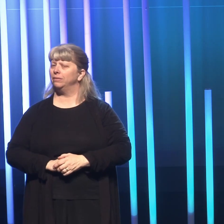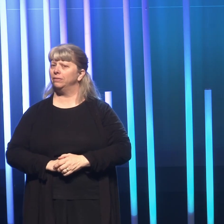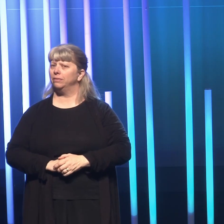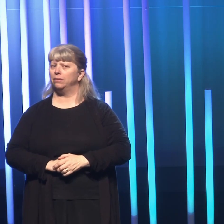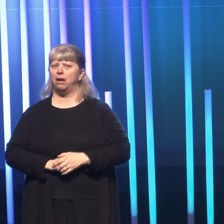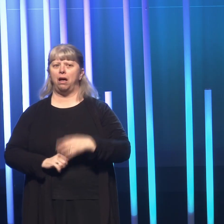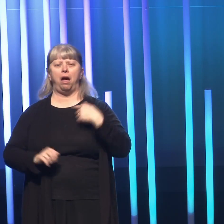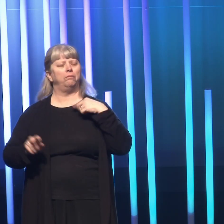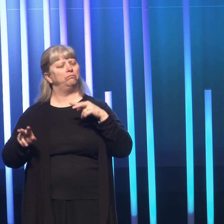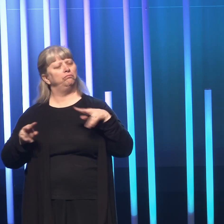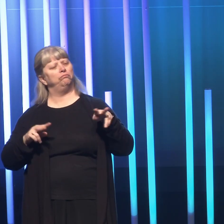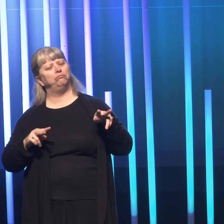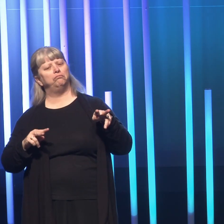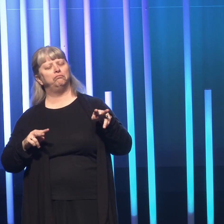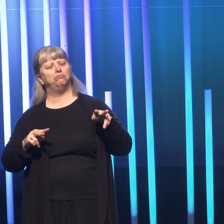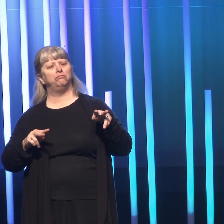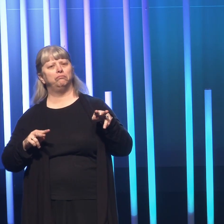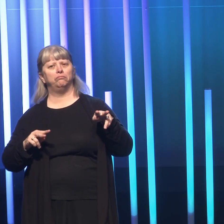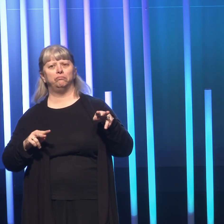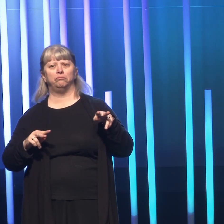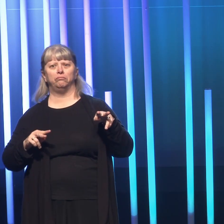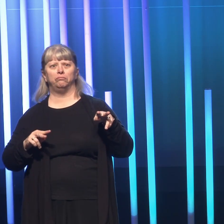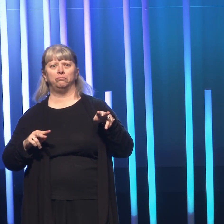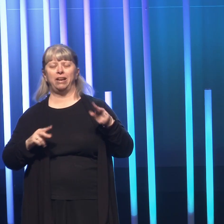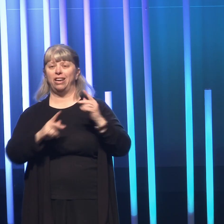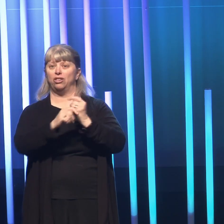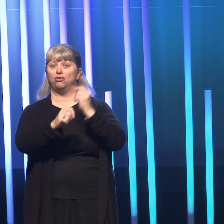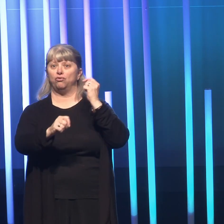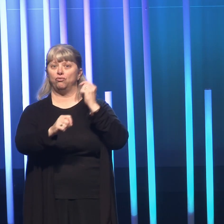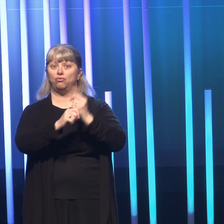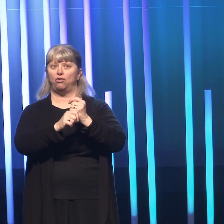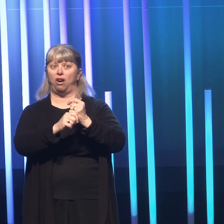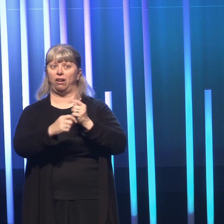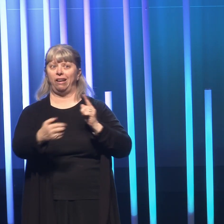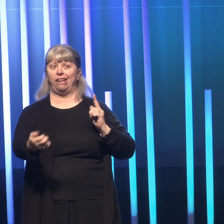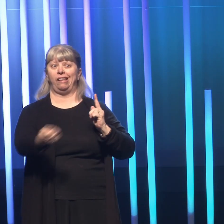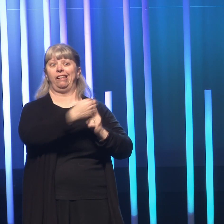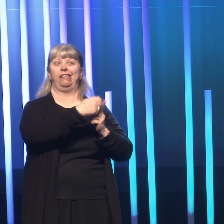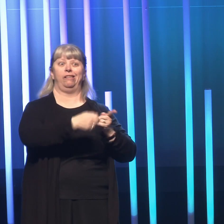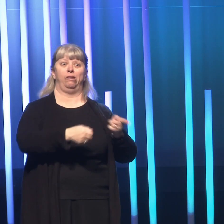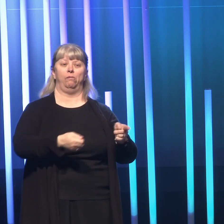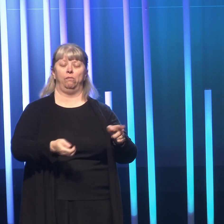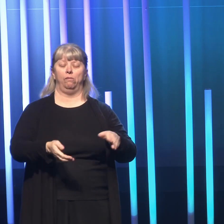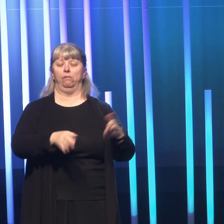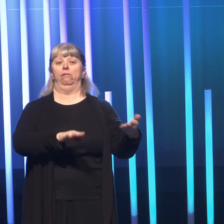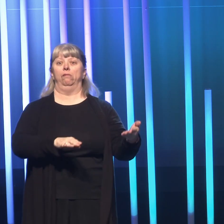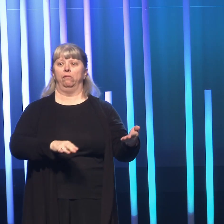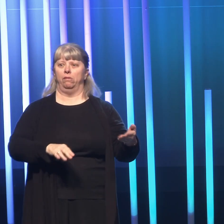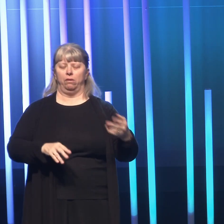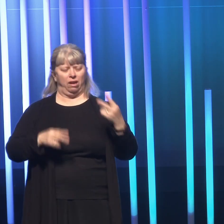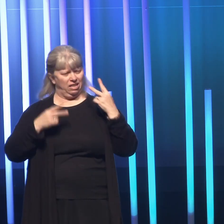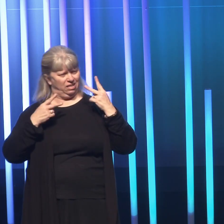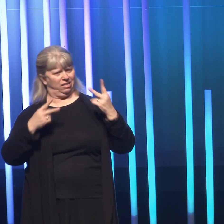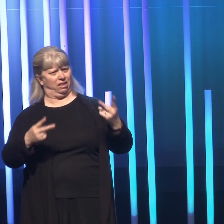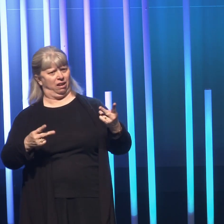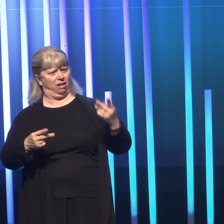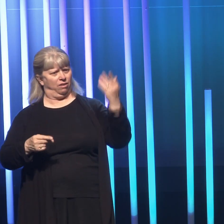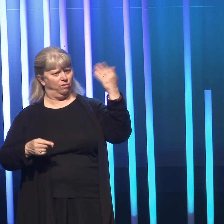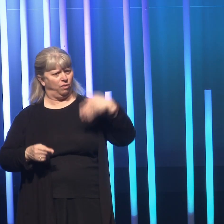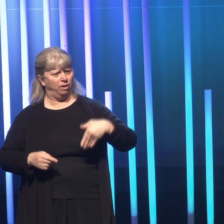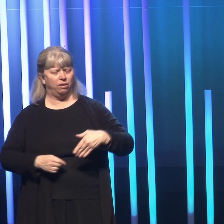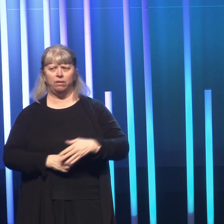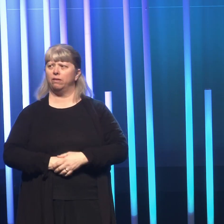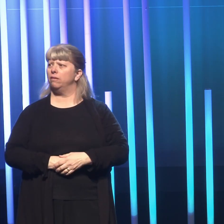casually watched him, a semi-truck drove by and hit him. And I saw the whole thing right in front of me.